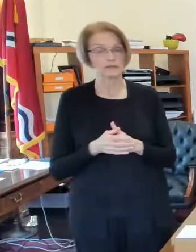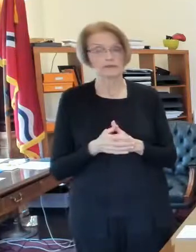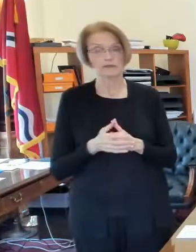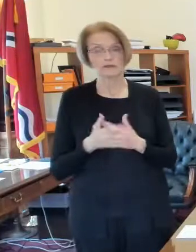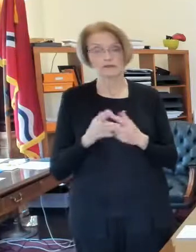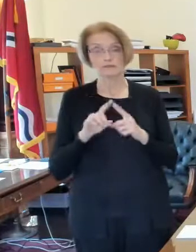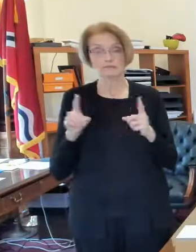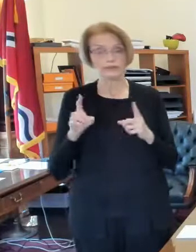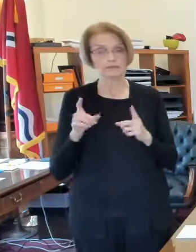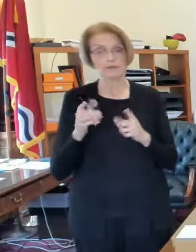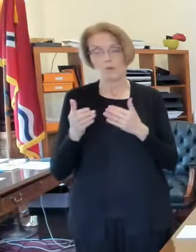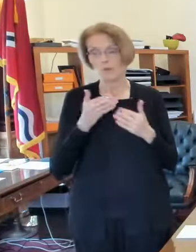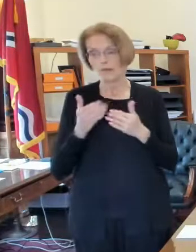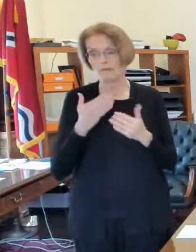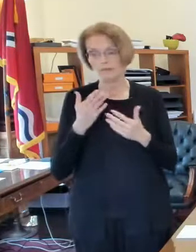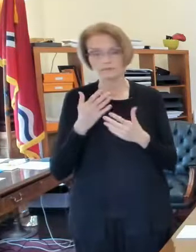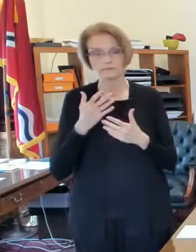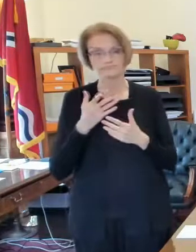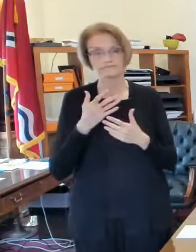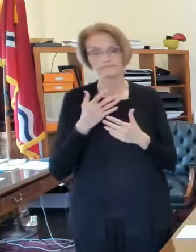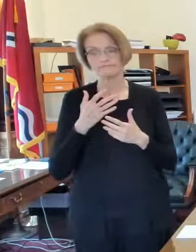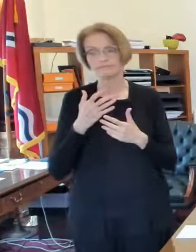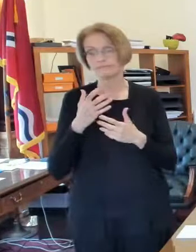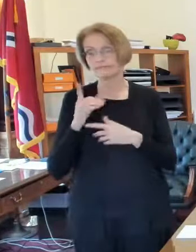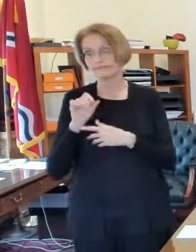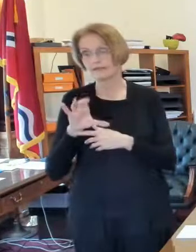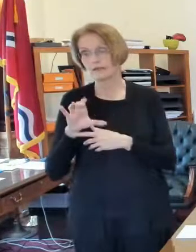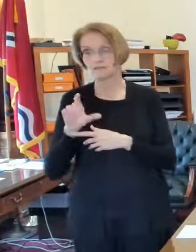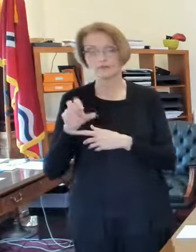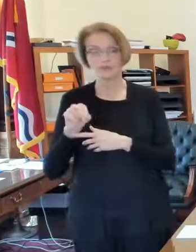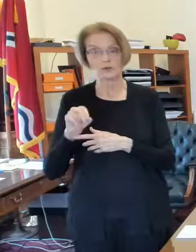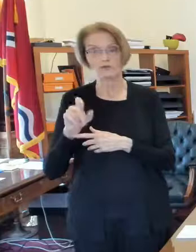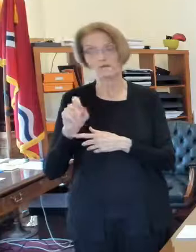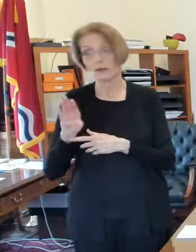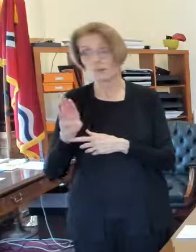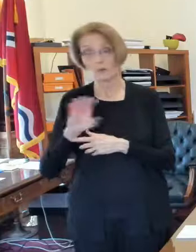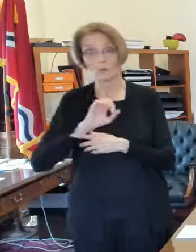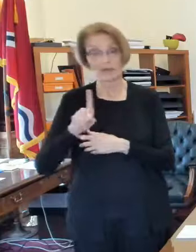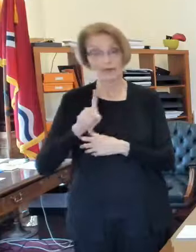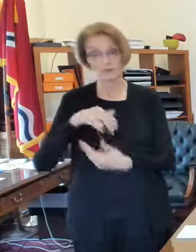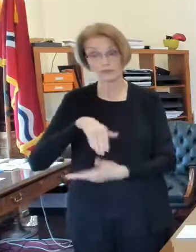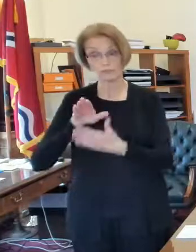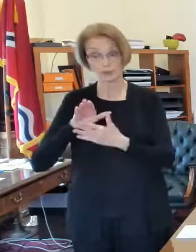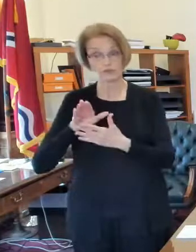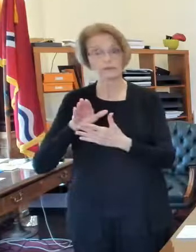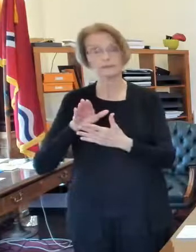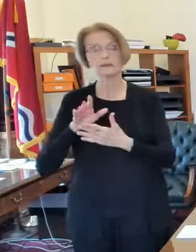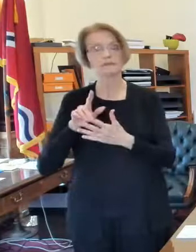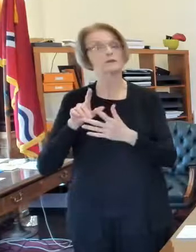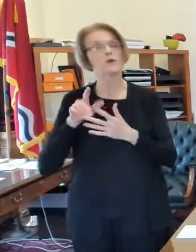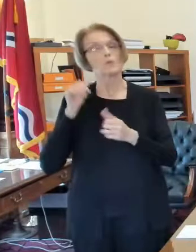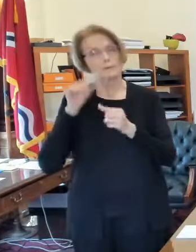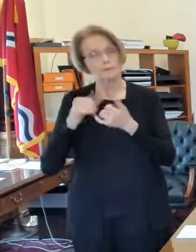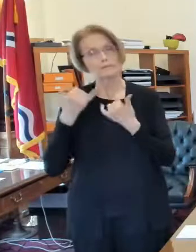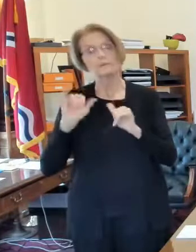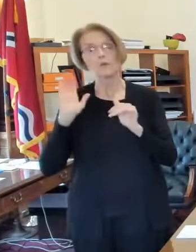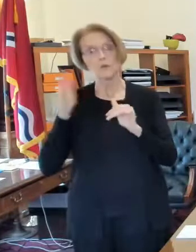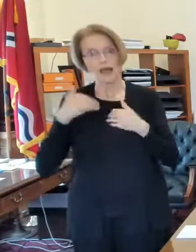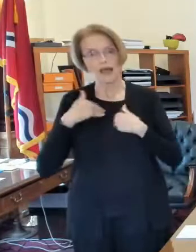uh in-person learning in december or january or february covid 19 will be here and so we have to make sure that we are really focusing